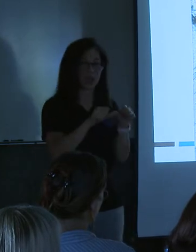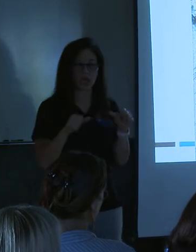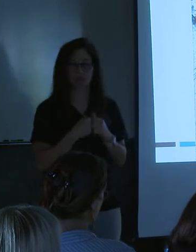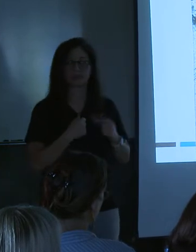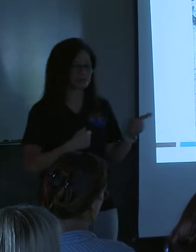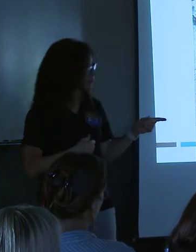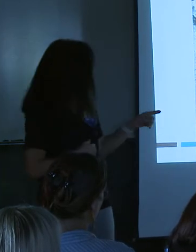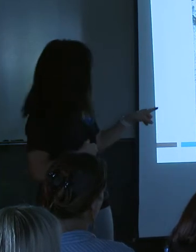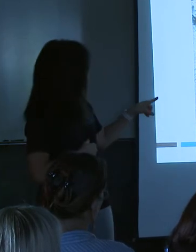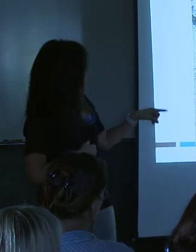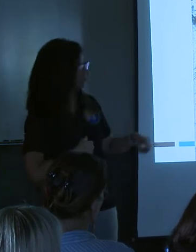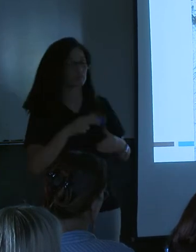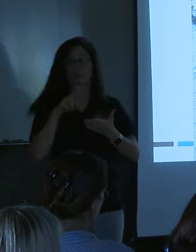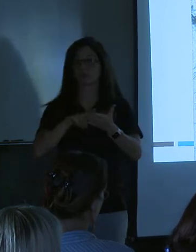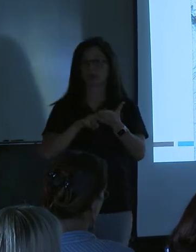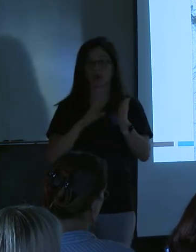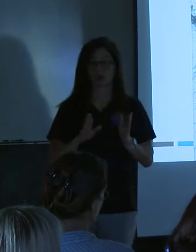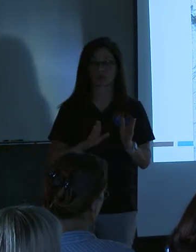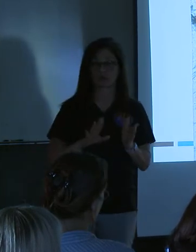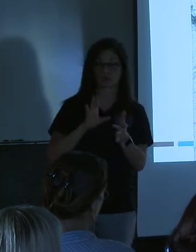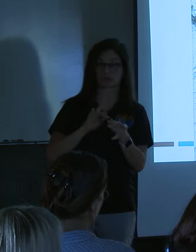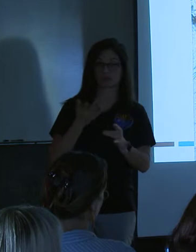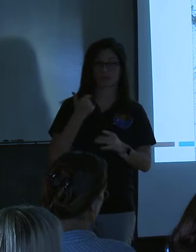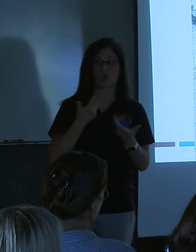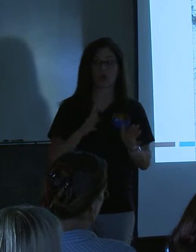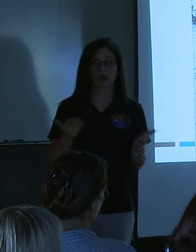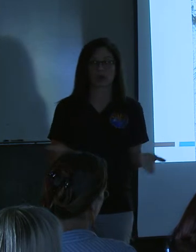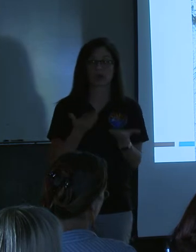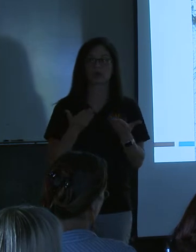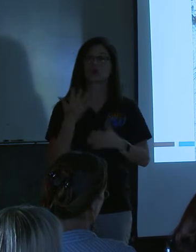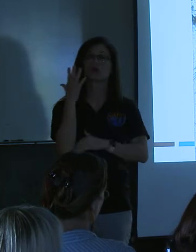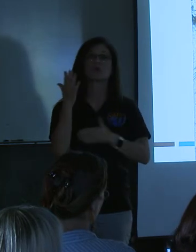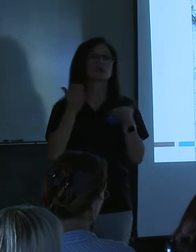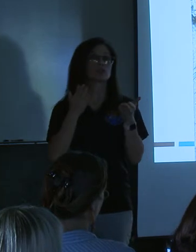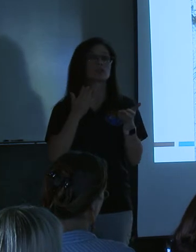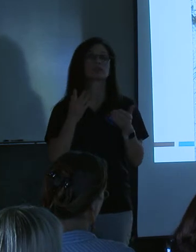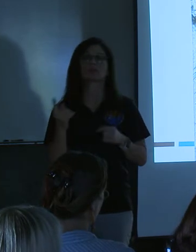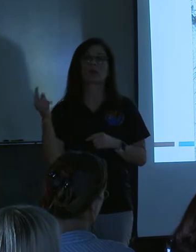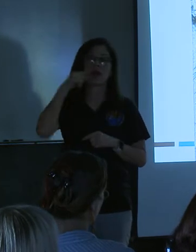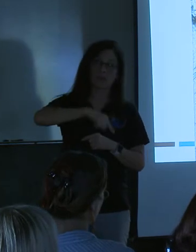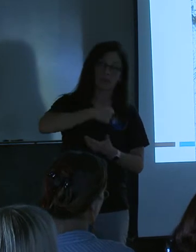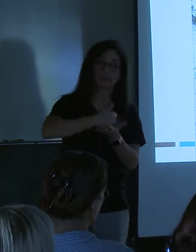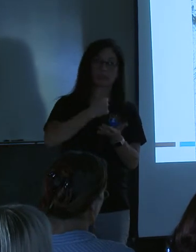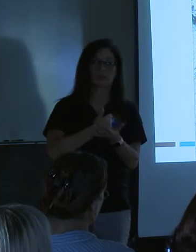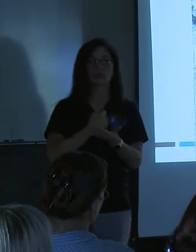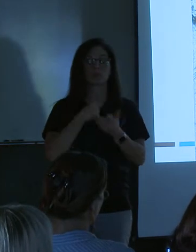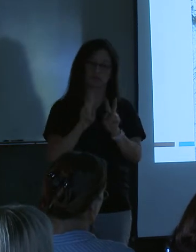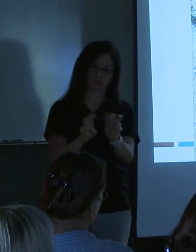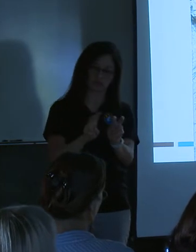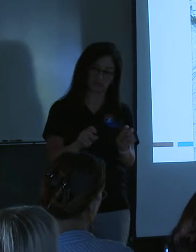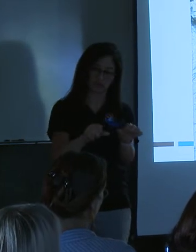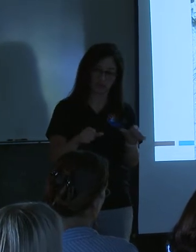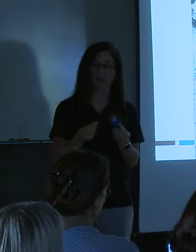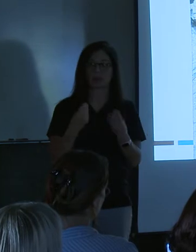We have the contractors that I mentioned before already up here. The Forest Service is coming out with us and we're assessing it.